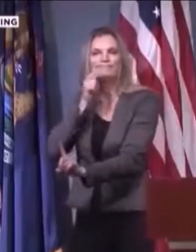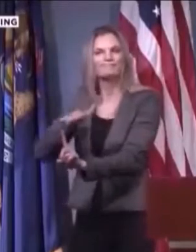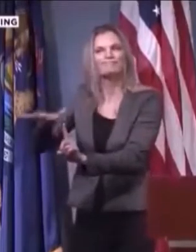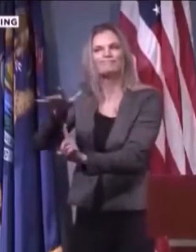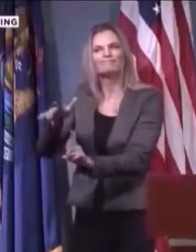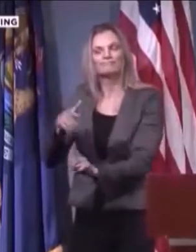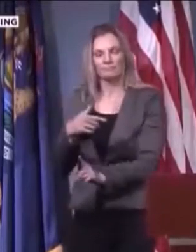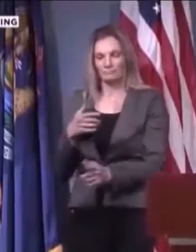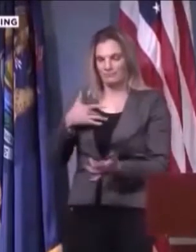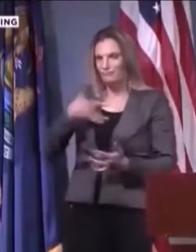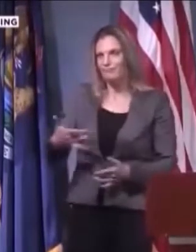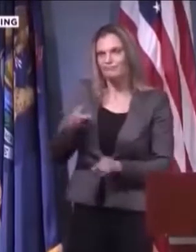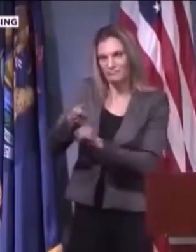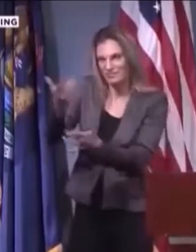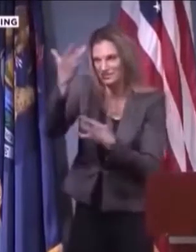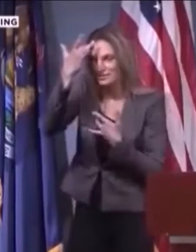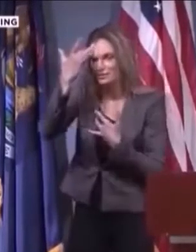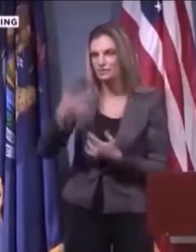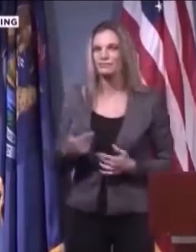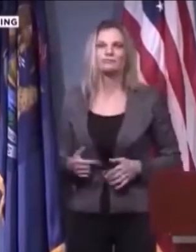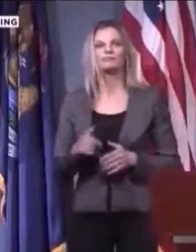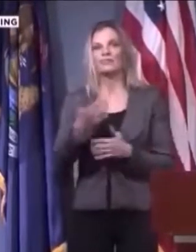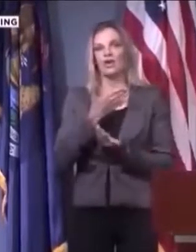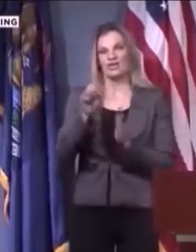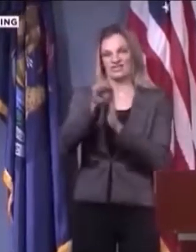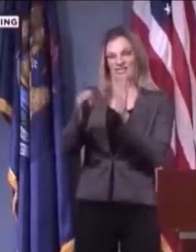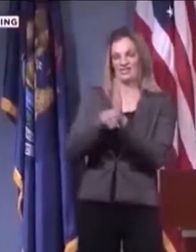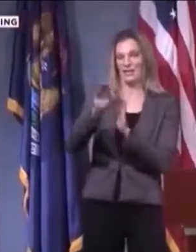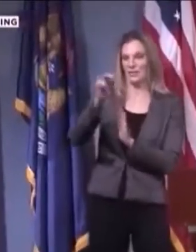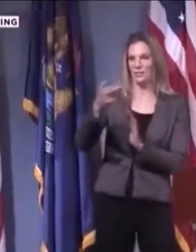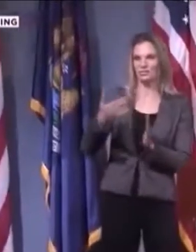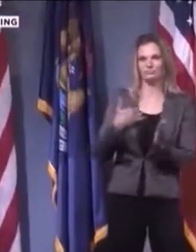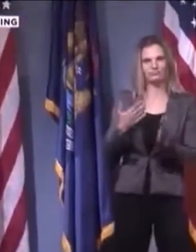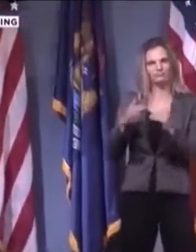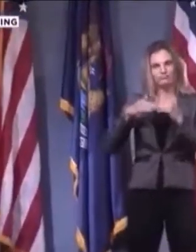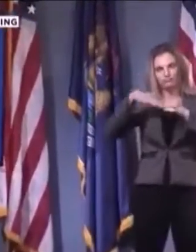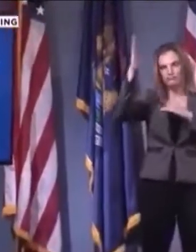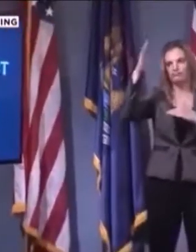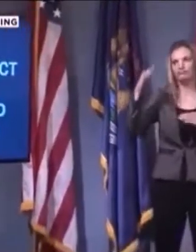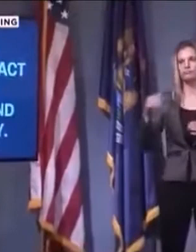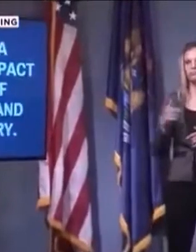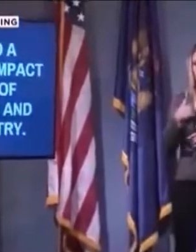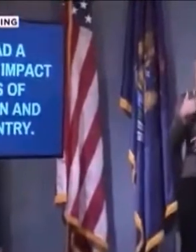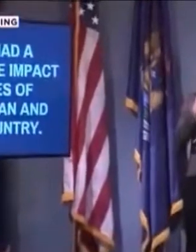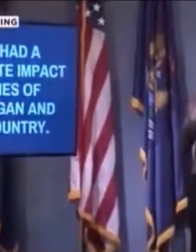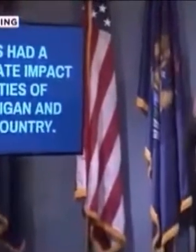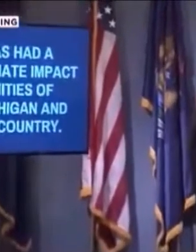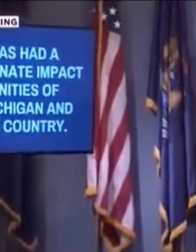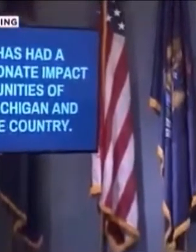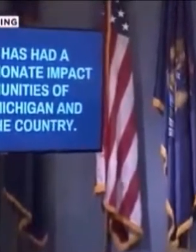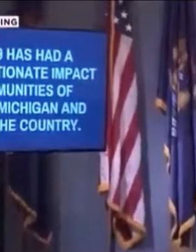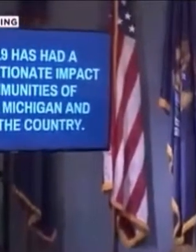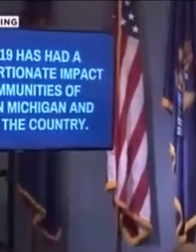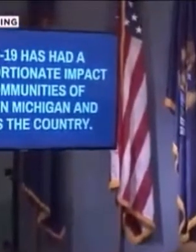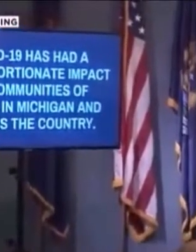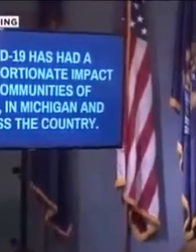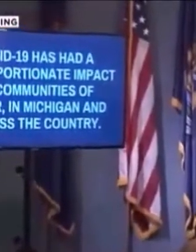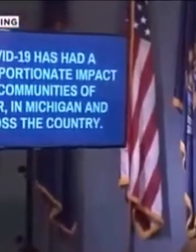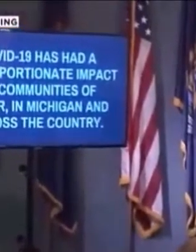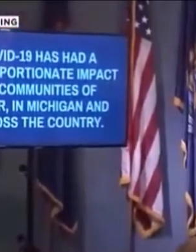in Michigan who have been dealing with COVID-19 are racist as well.